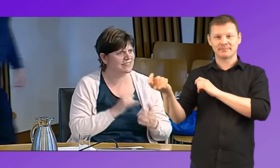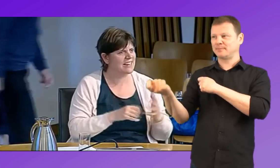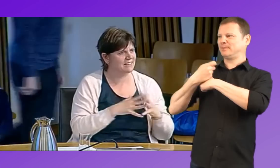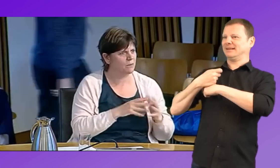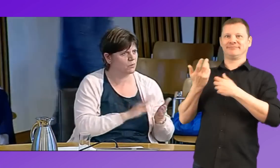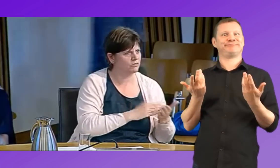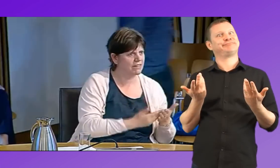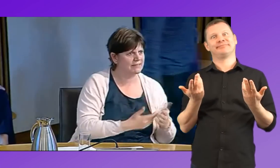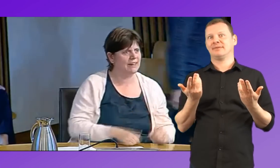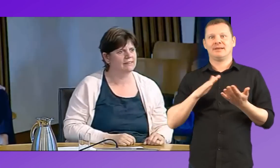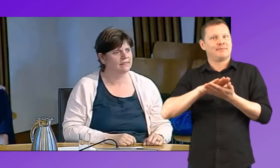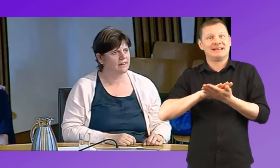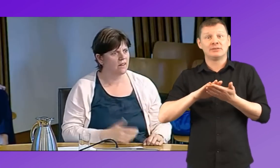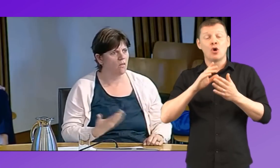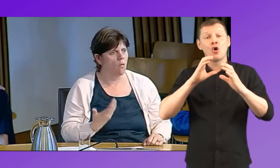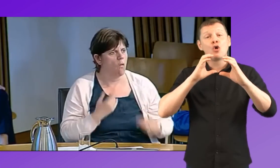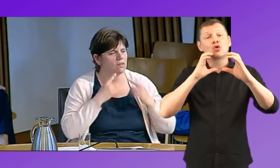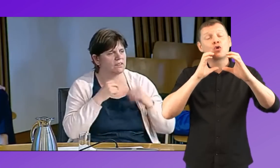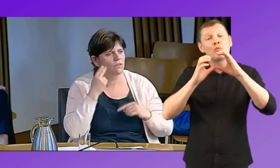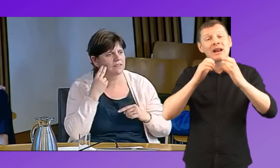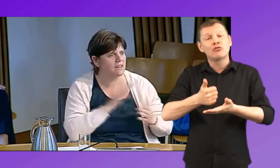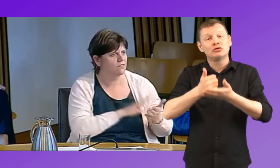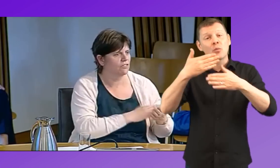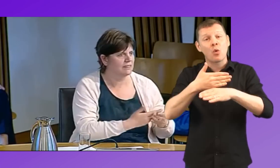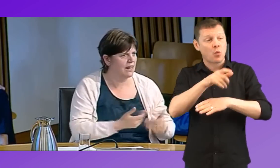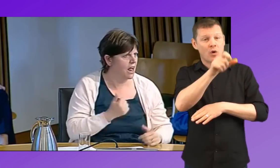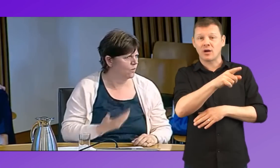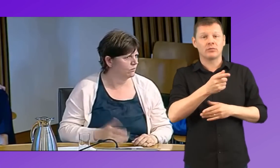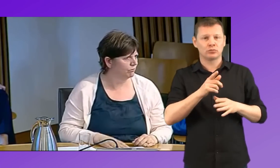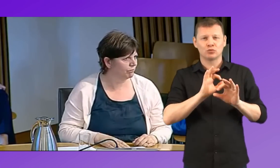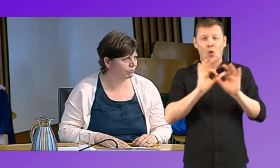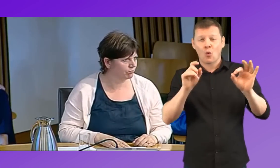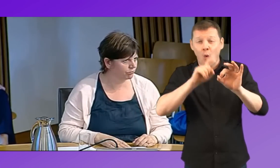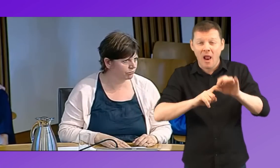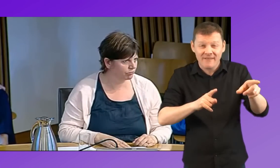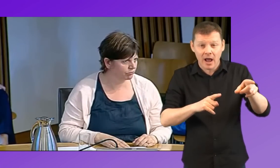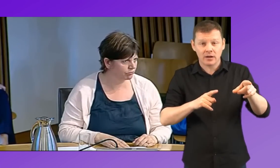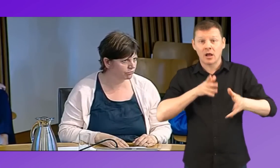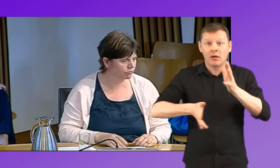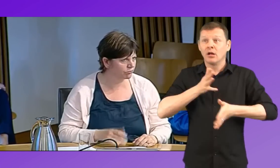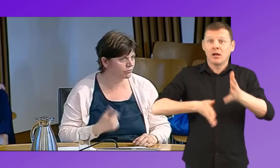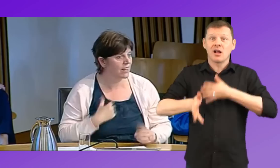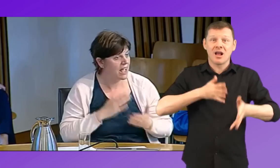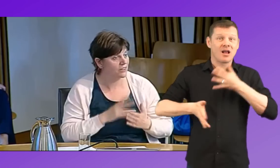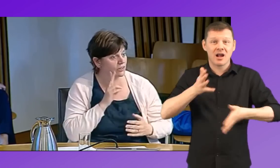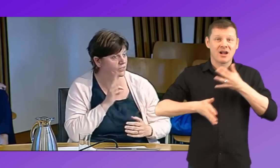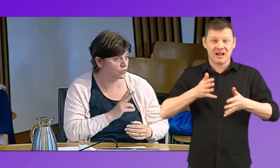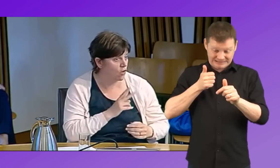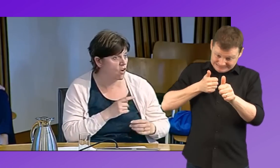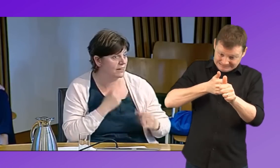the first kid's hand goes up. So when you've got a communication support worker who isn't qualified, how are they supposed to keep the deaf child up